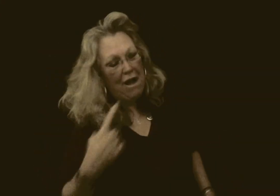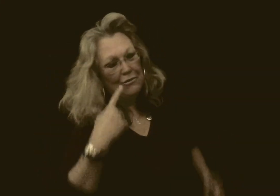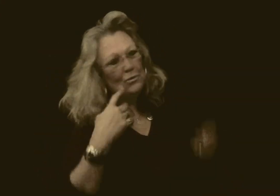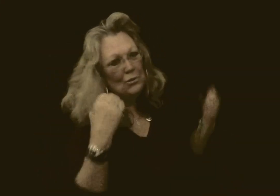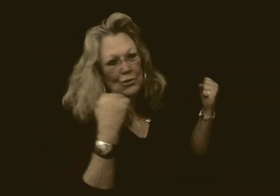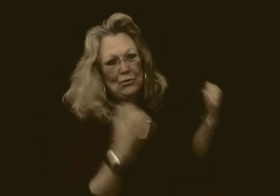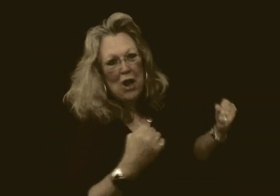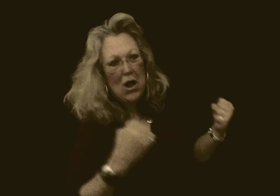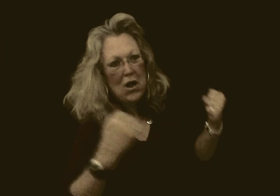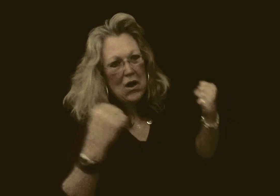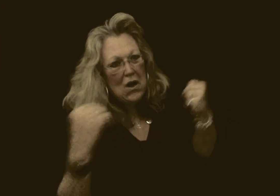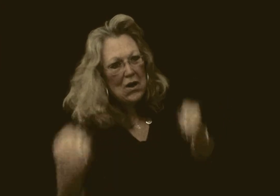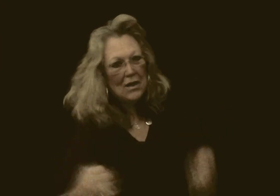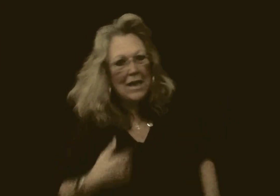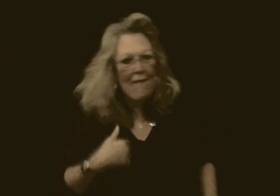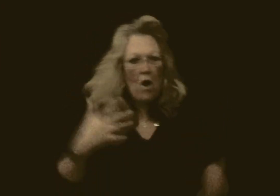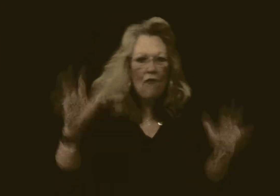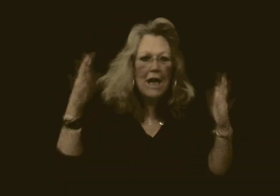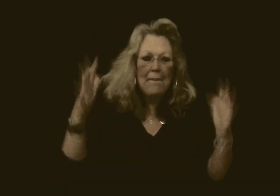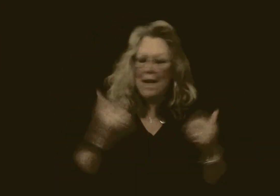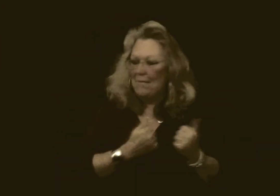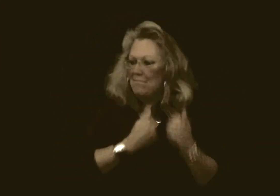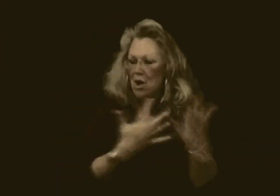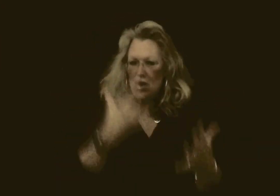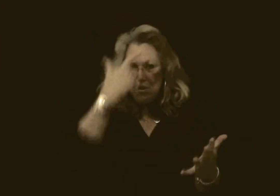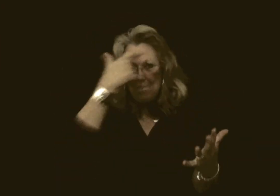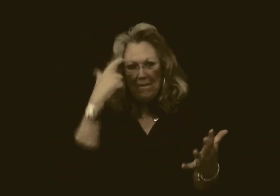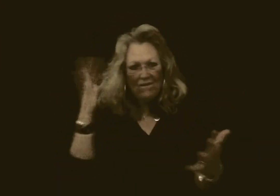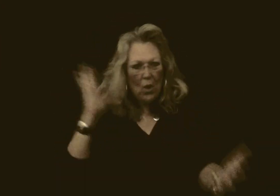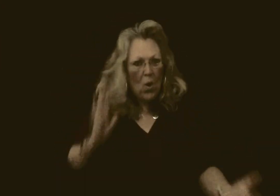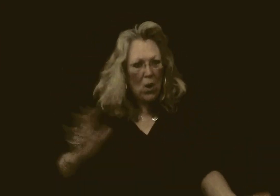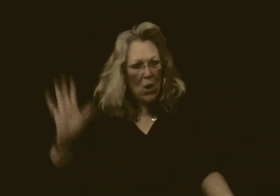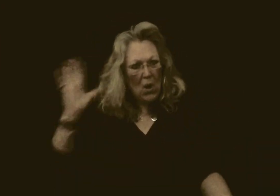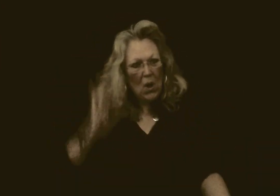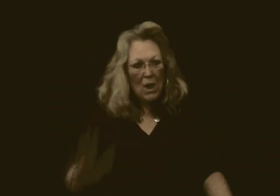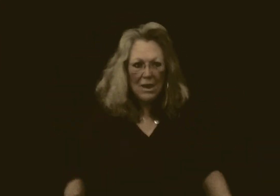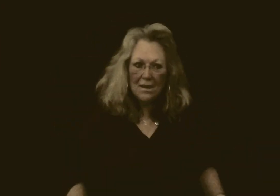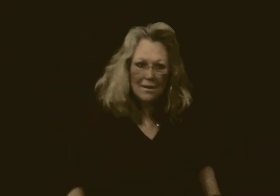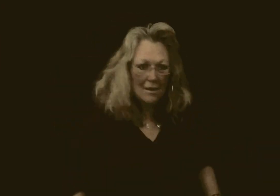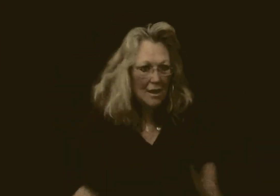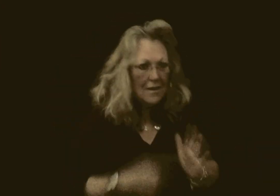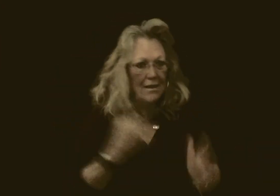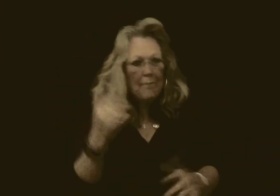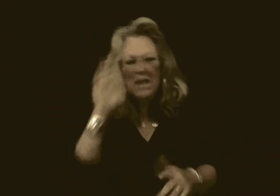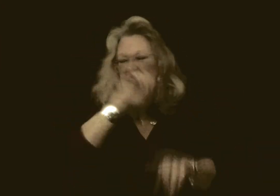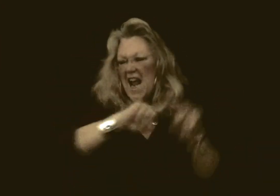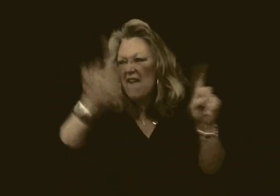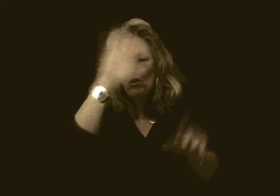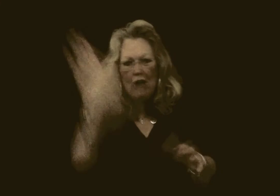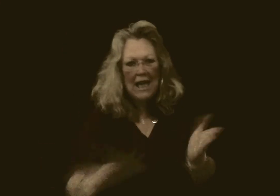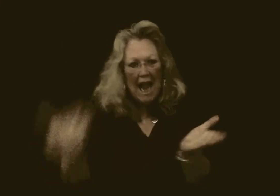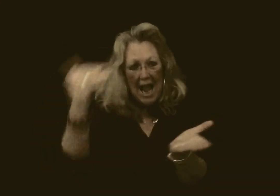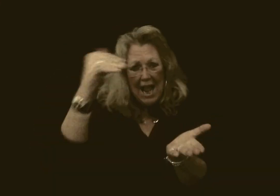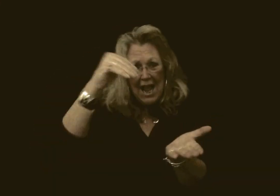who's strong I've already prepared for Once and ever again